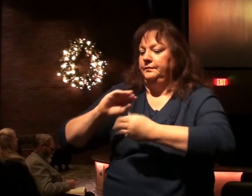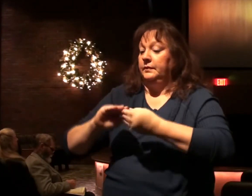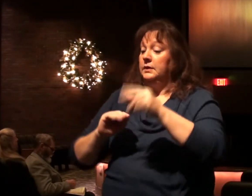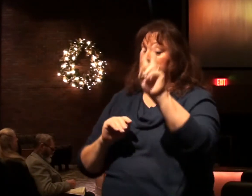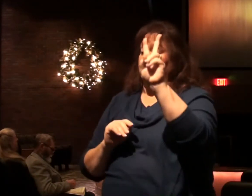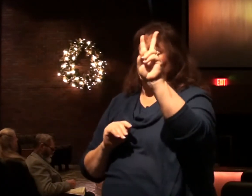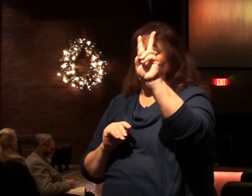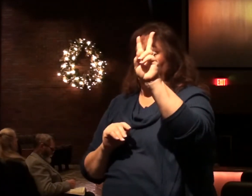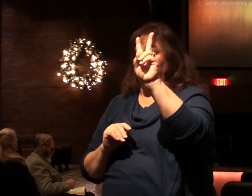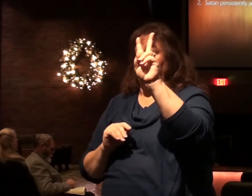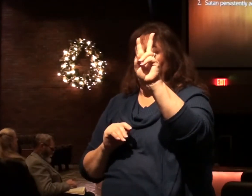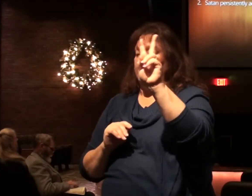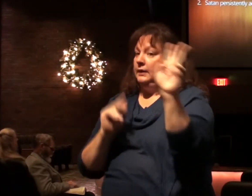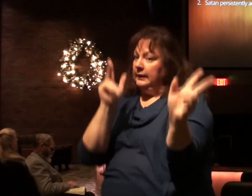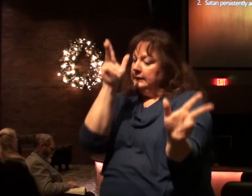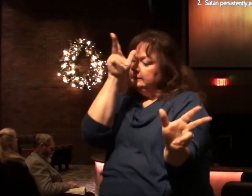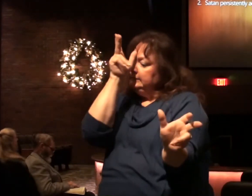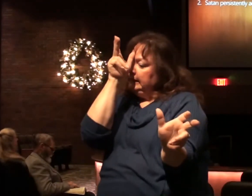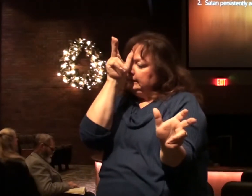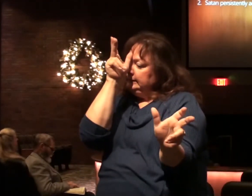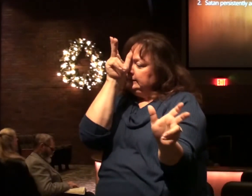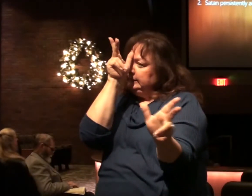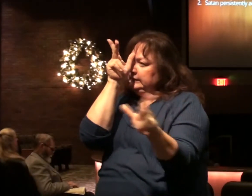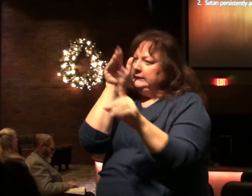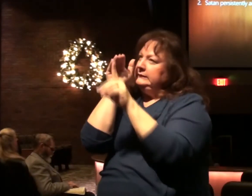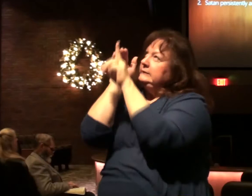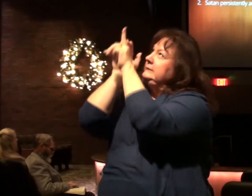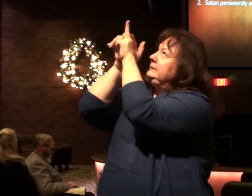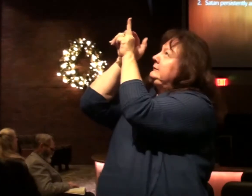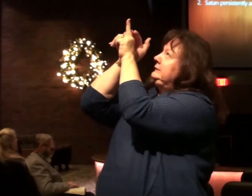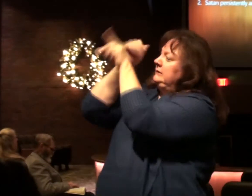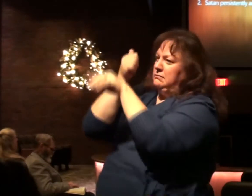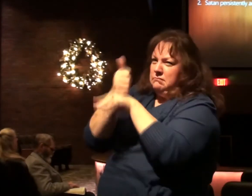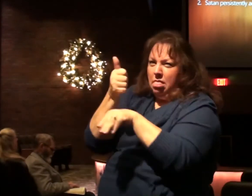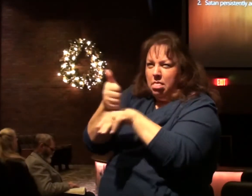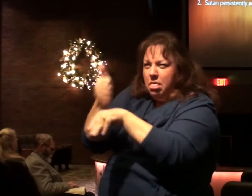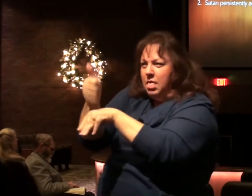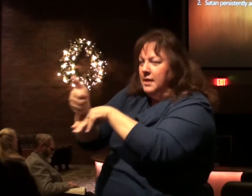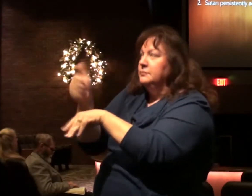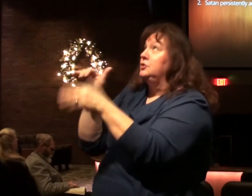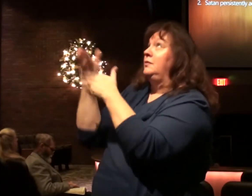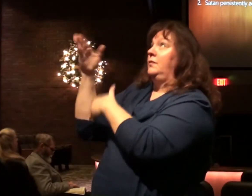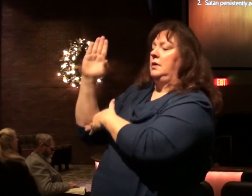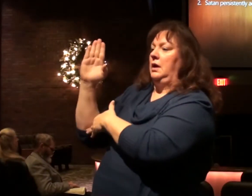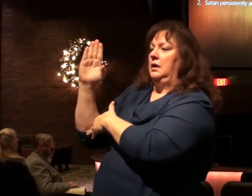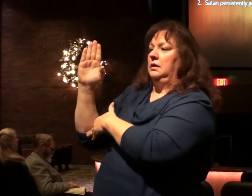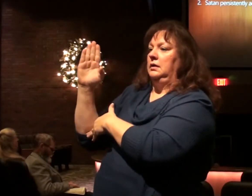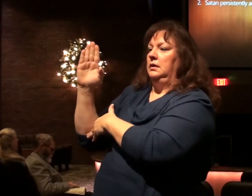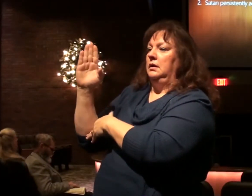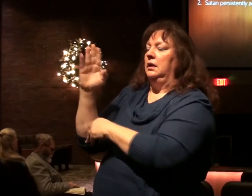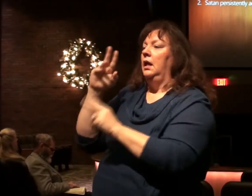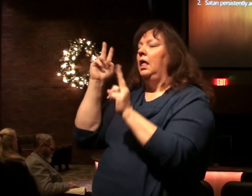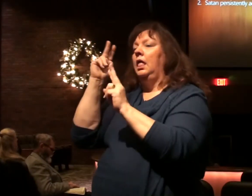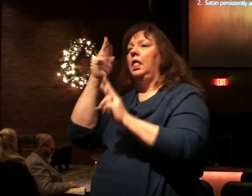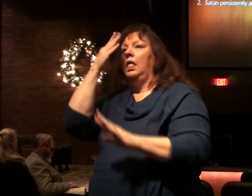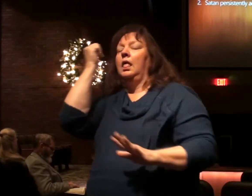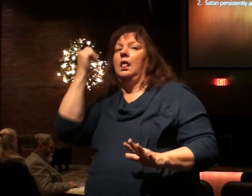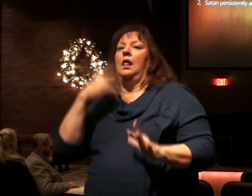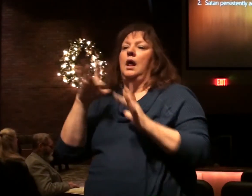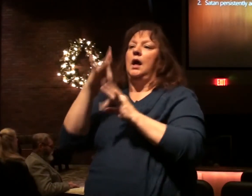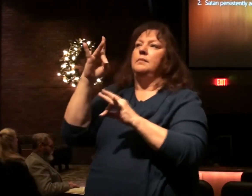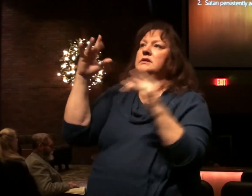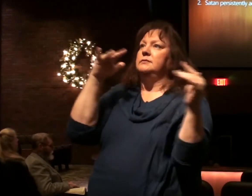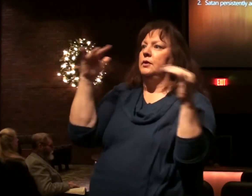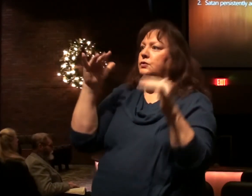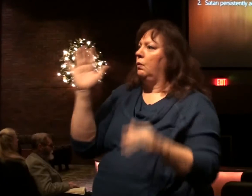Number two Satan persistently accuses believers before God. We don't want to get careless and forget we're in a spiritual